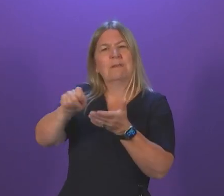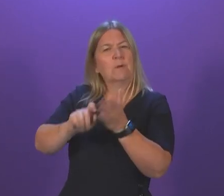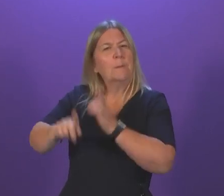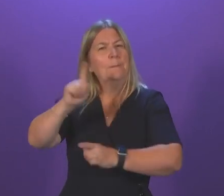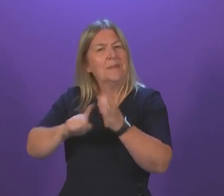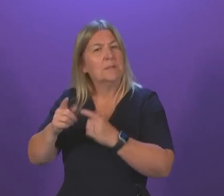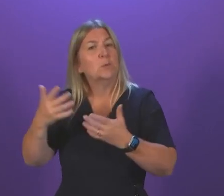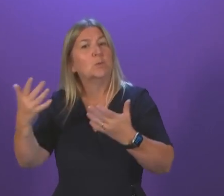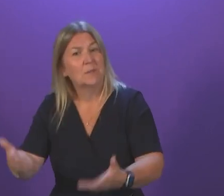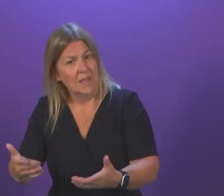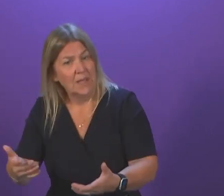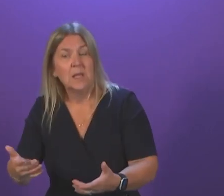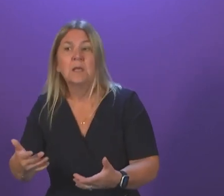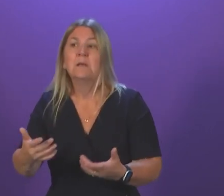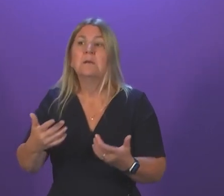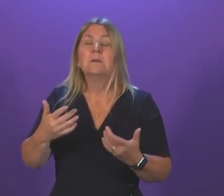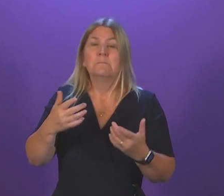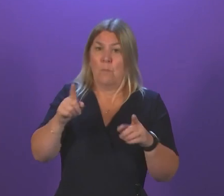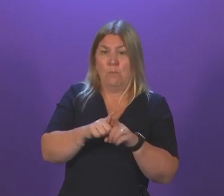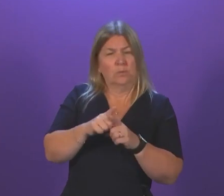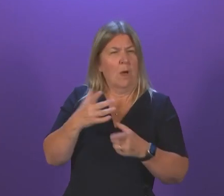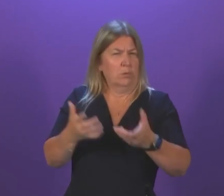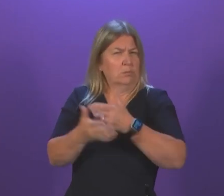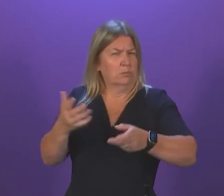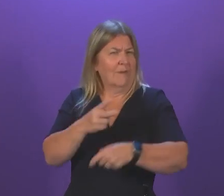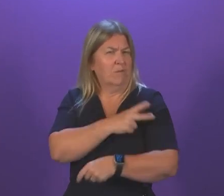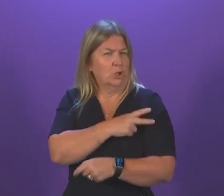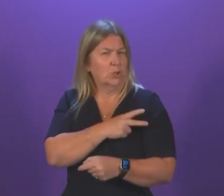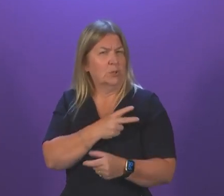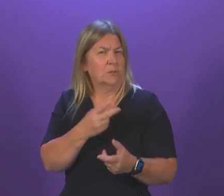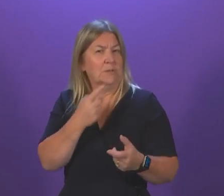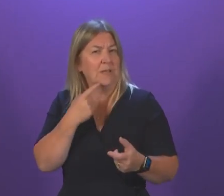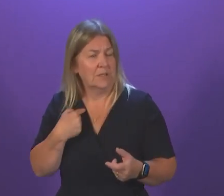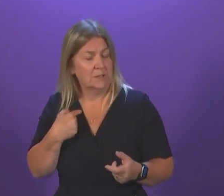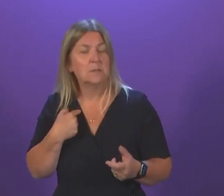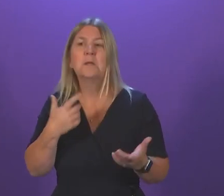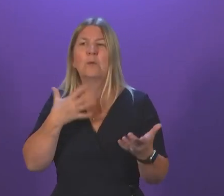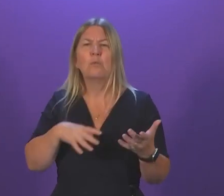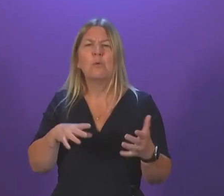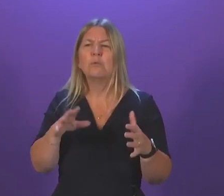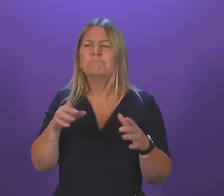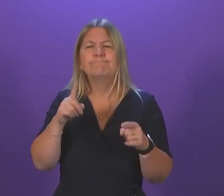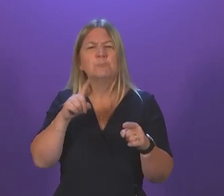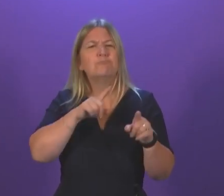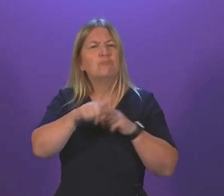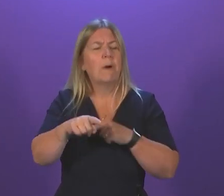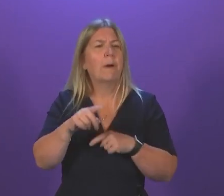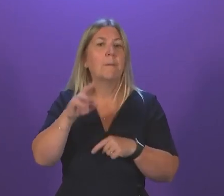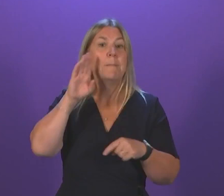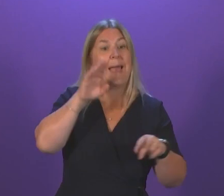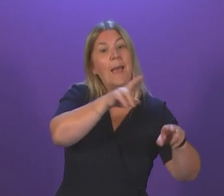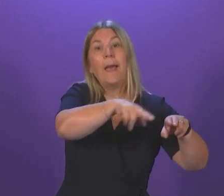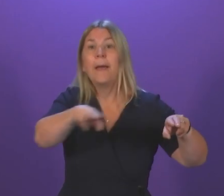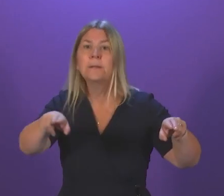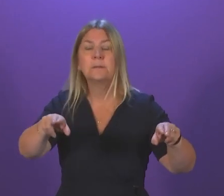I was discussing with officials yesterday how, for example, we will free up additional bed capacity through increasing the